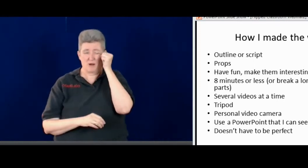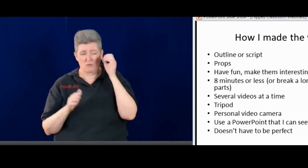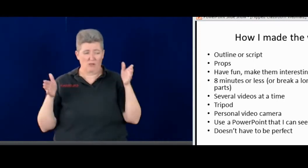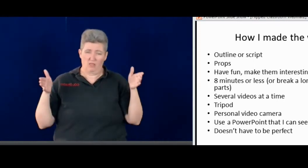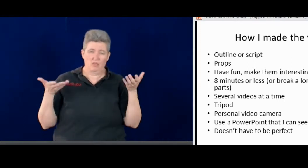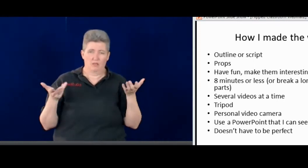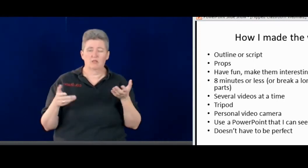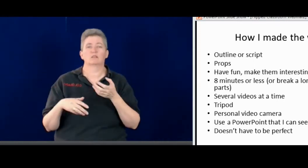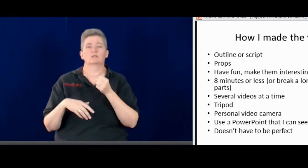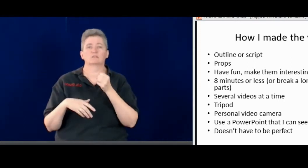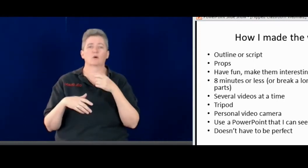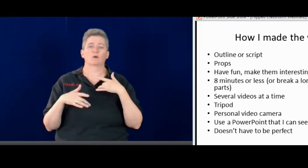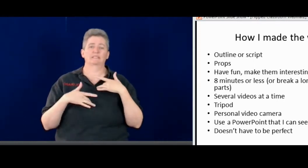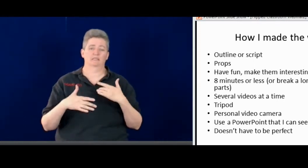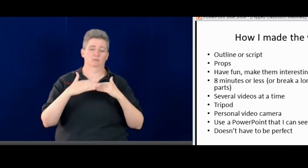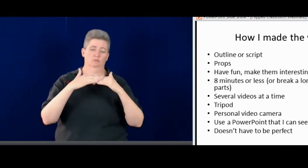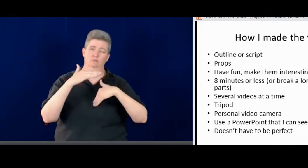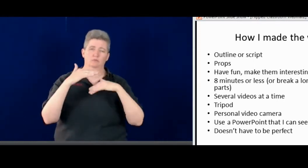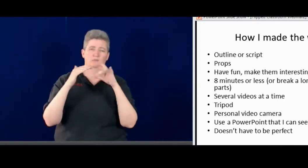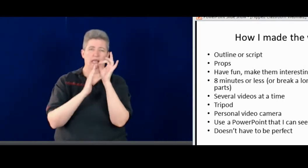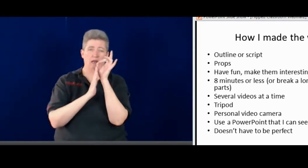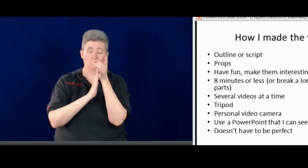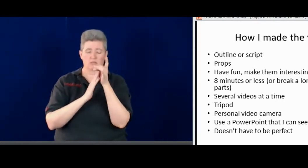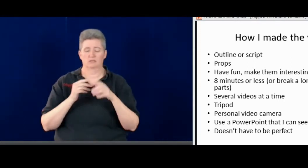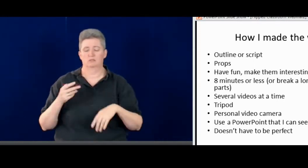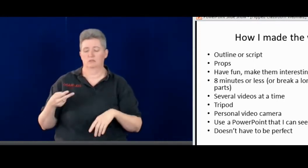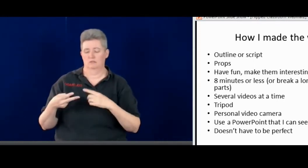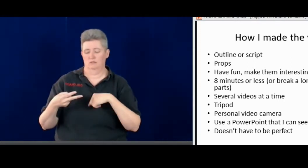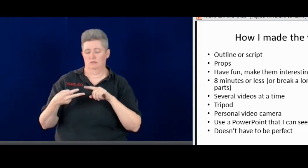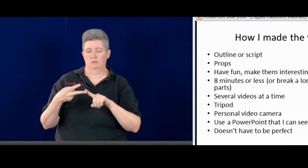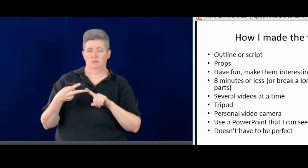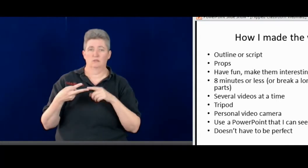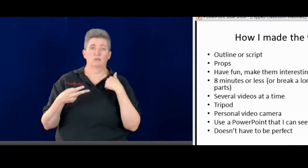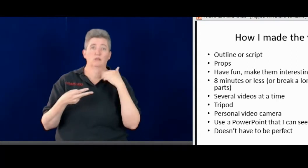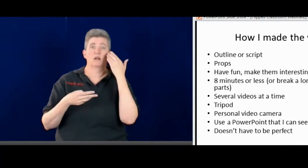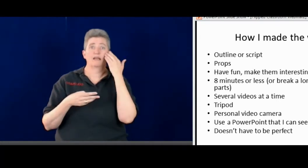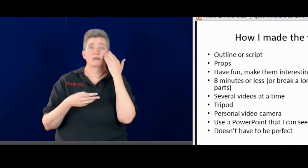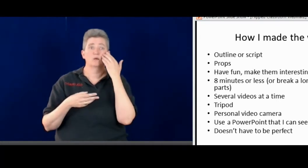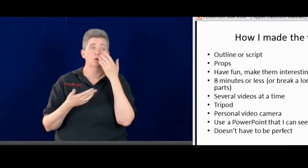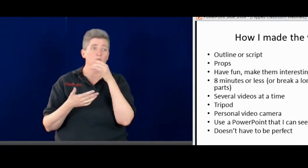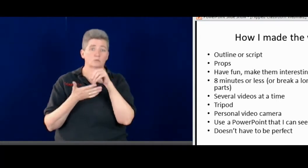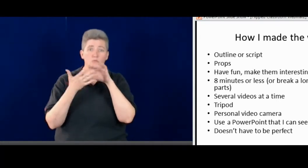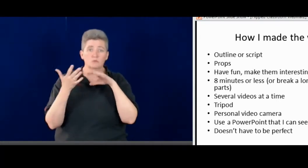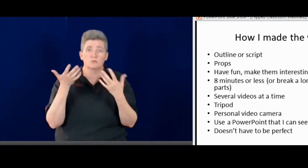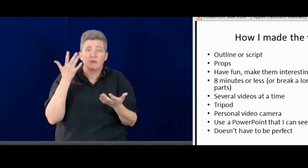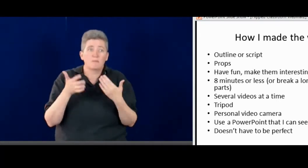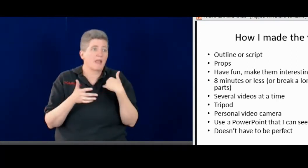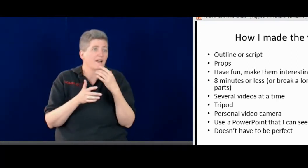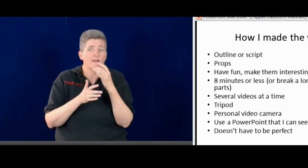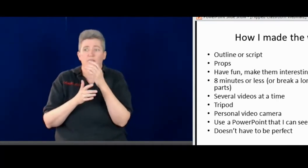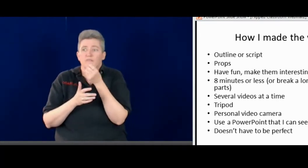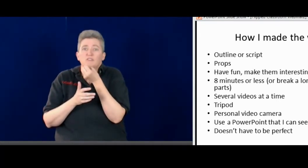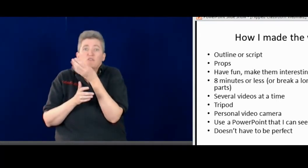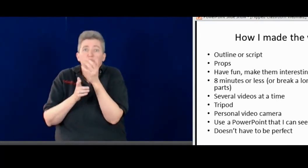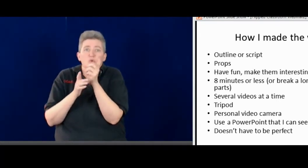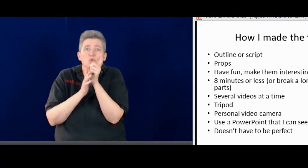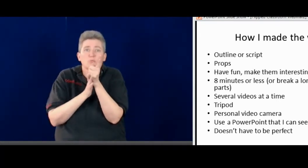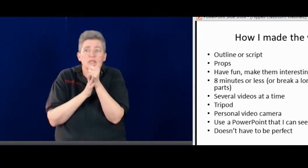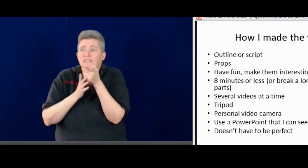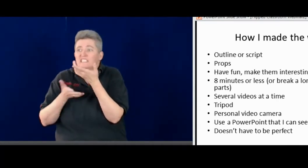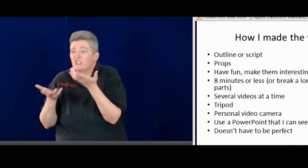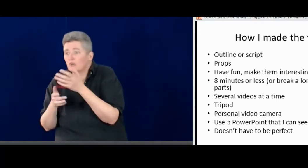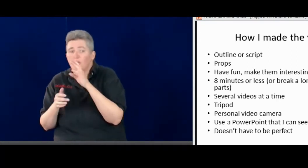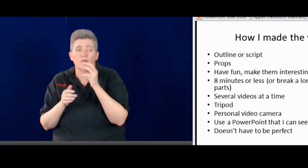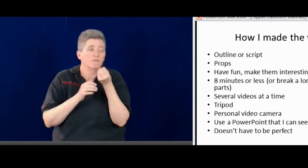be less quality or less memory involved in that. So I tend to have it either eight minutes or less. And I know some students